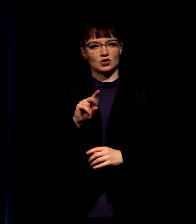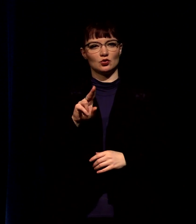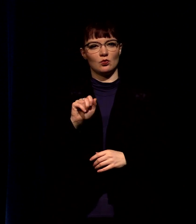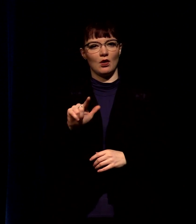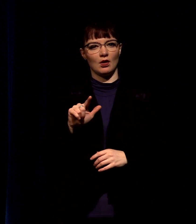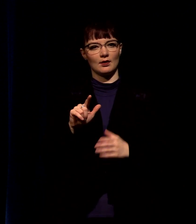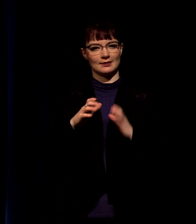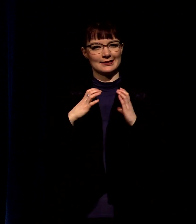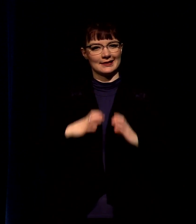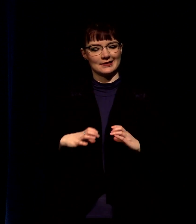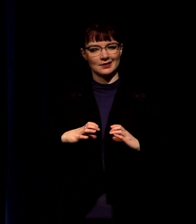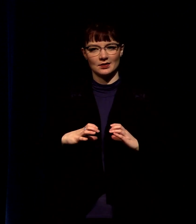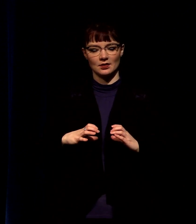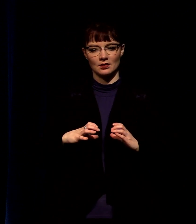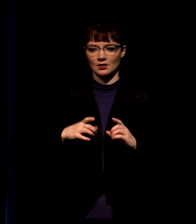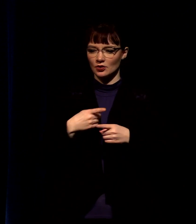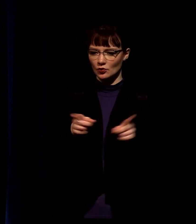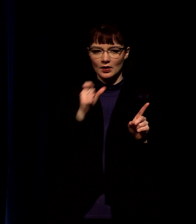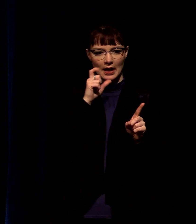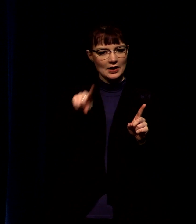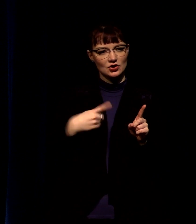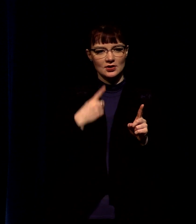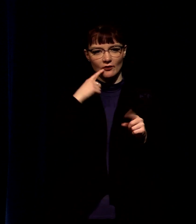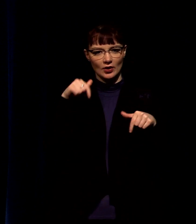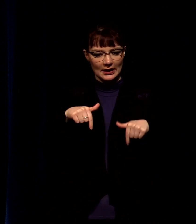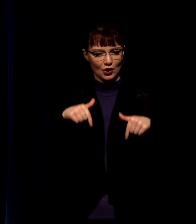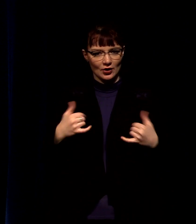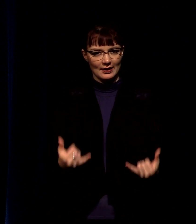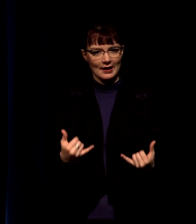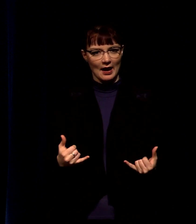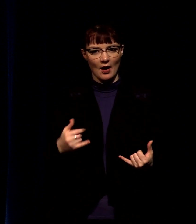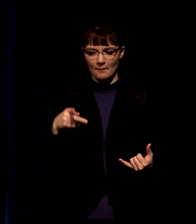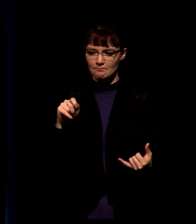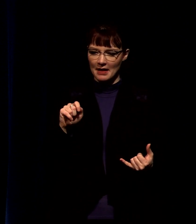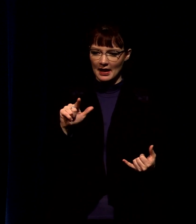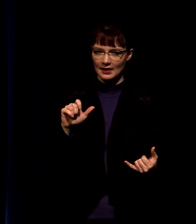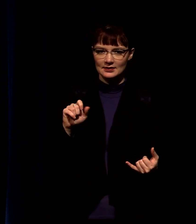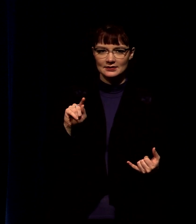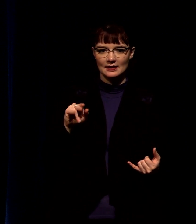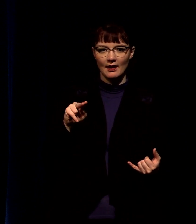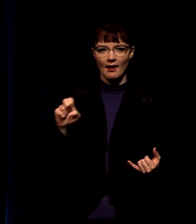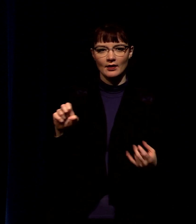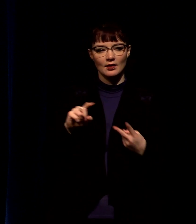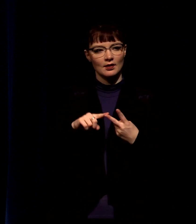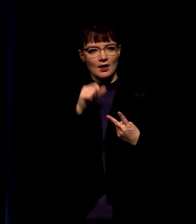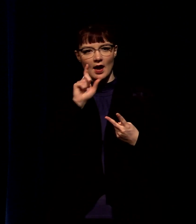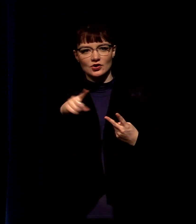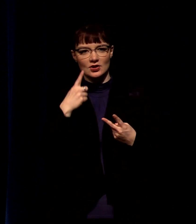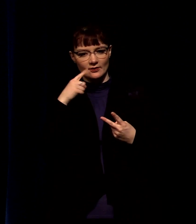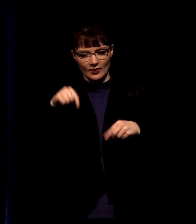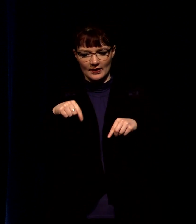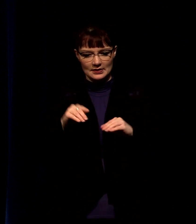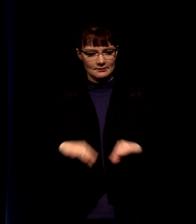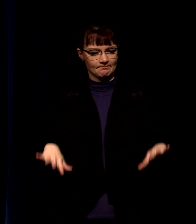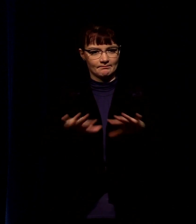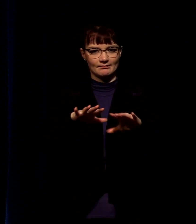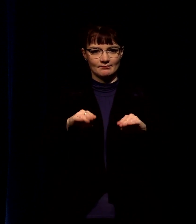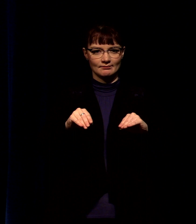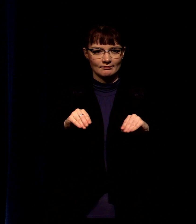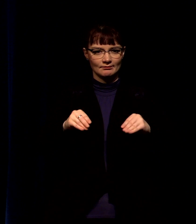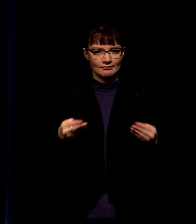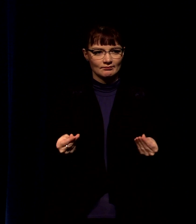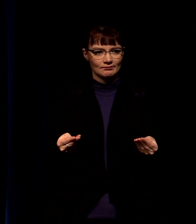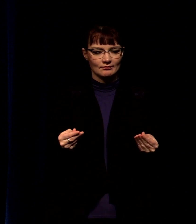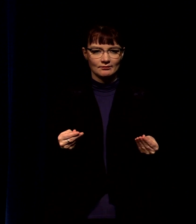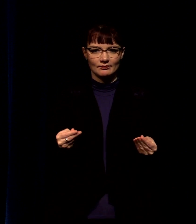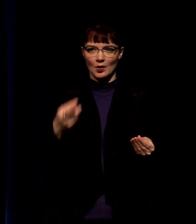is declaring to these people that you're not just citizens here of palestine that you're not just citizens of this occupied territory and under